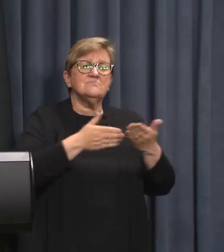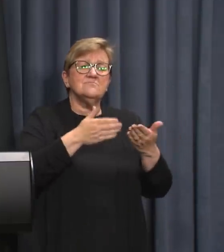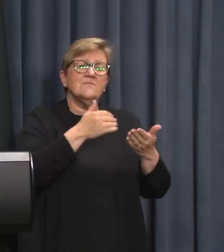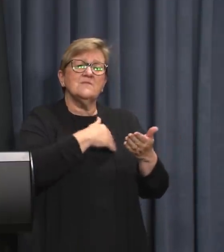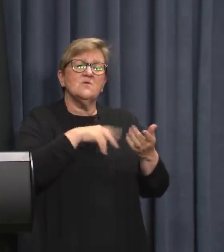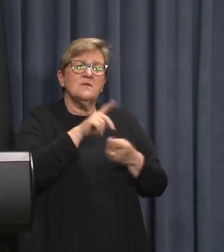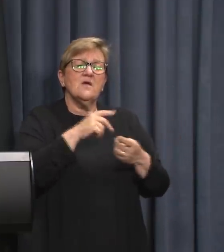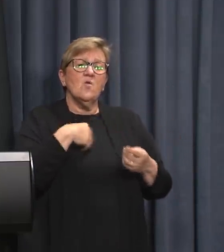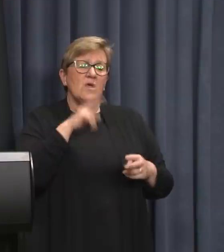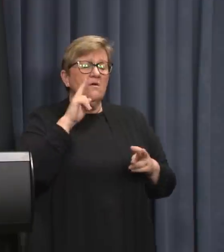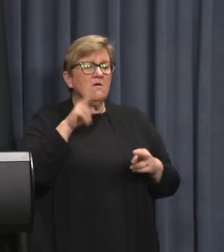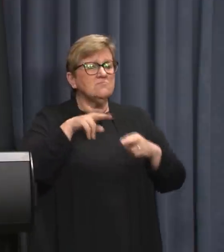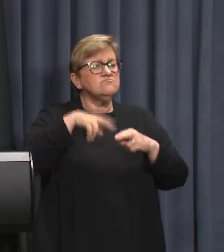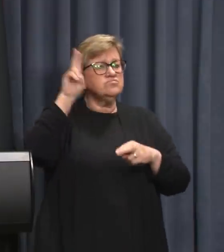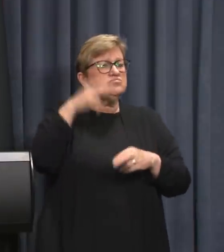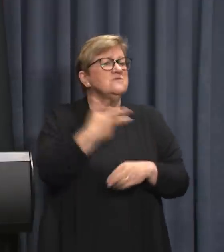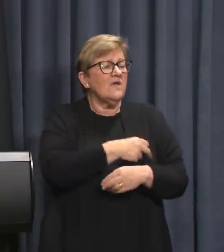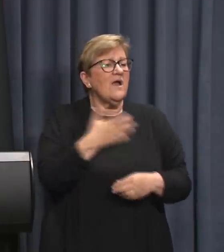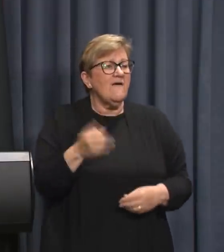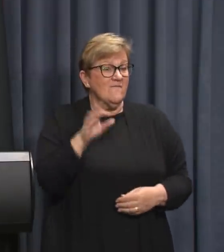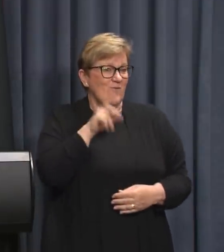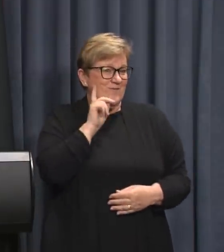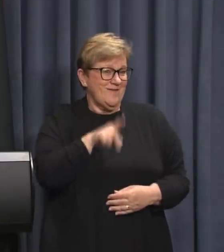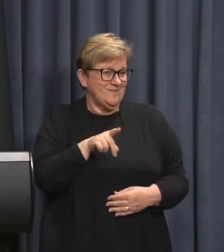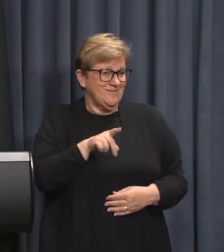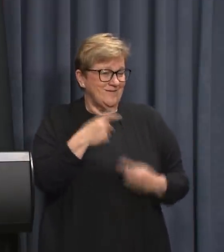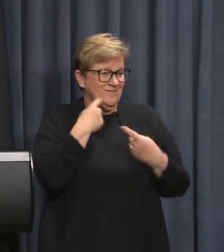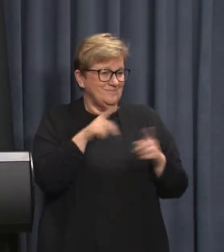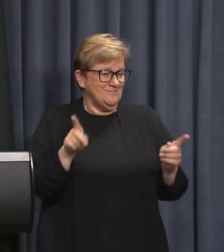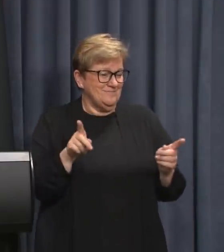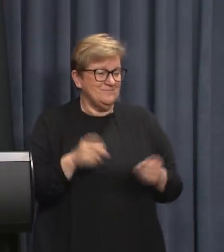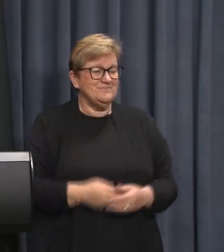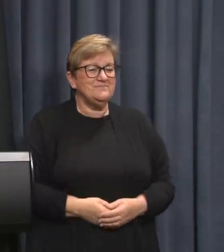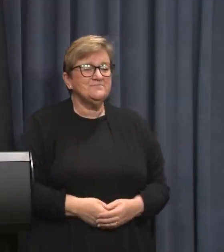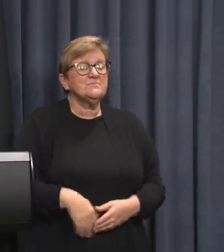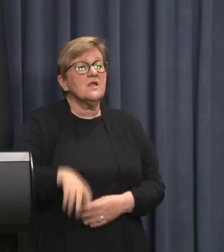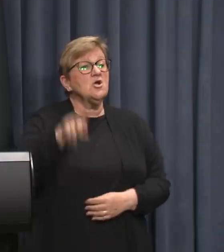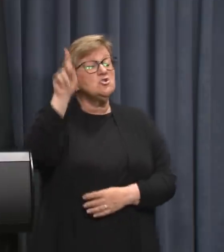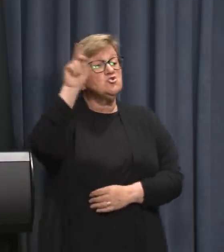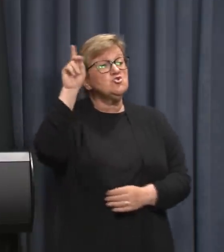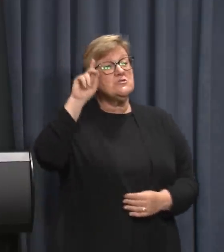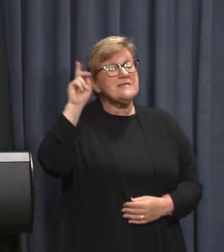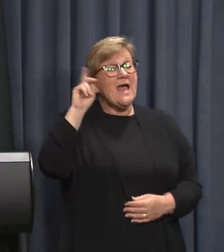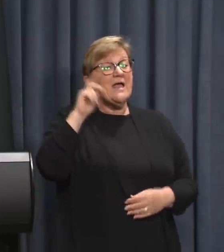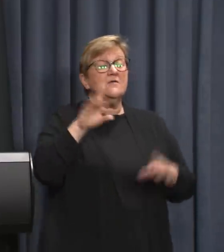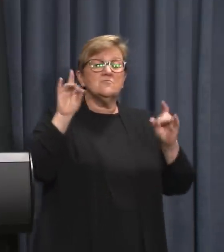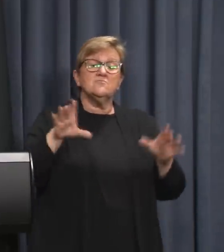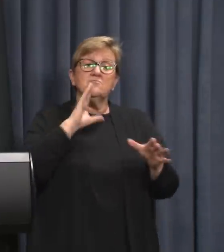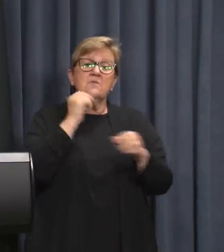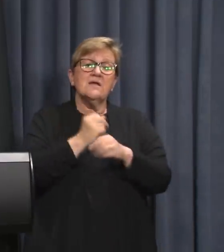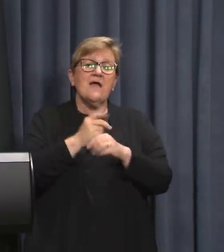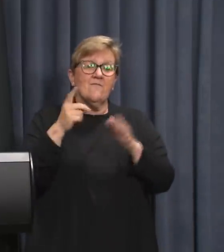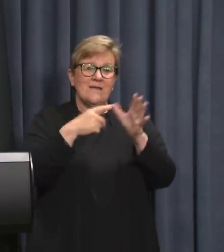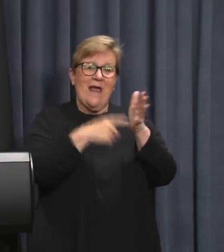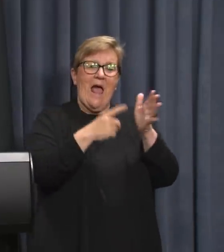meeting that we've seen an increase in vaccinations since yesterday's developments. Today the federal government body